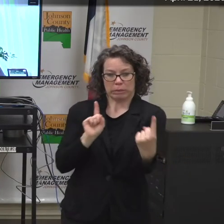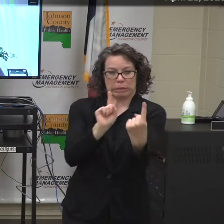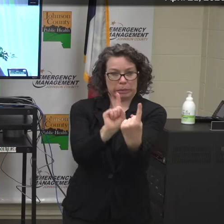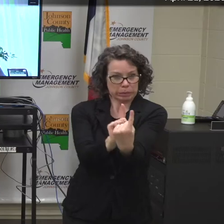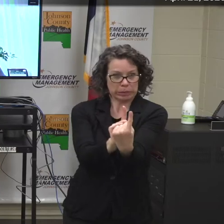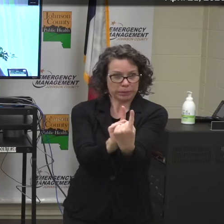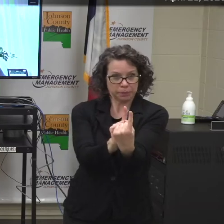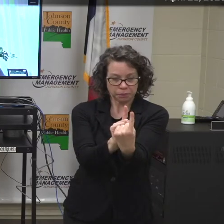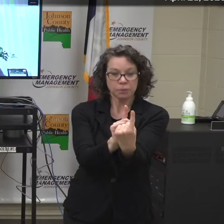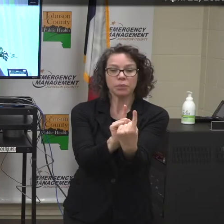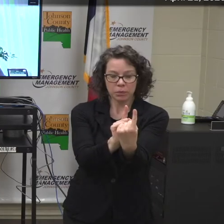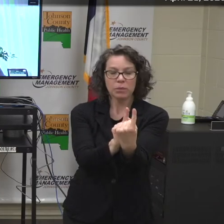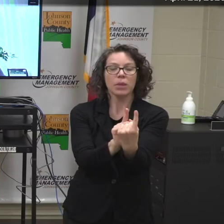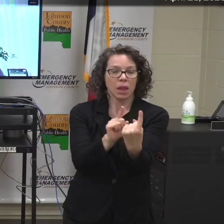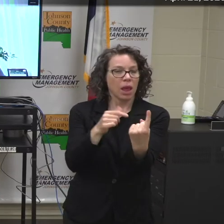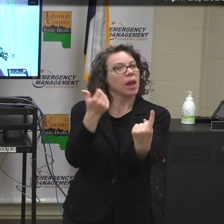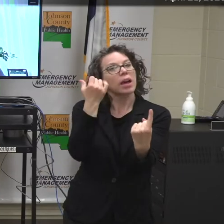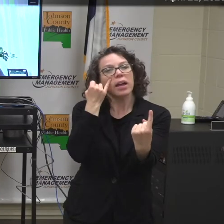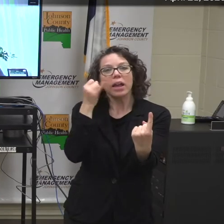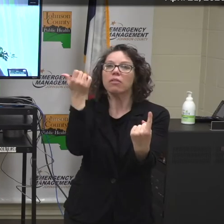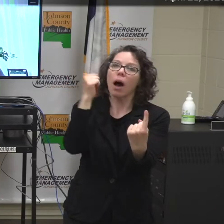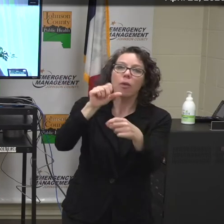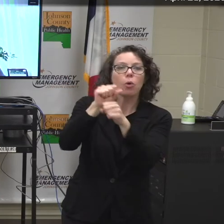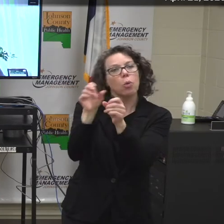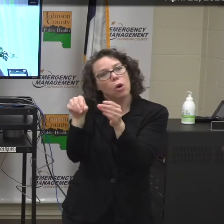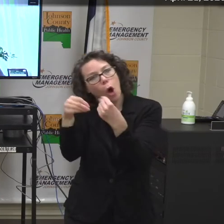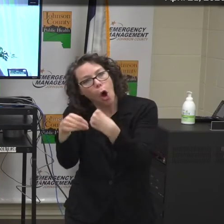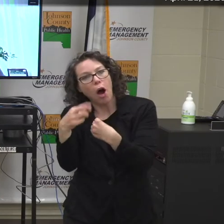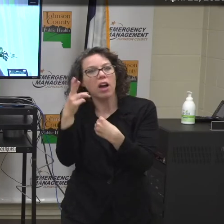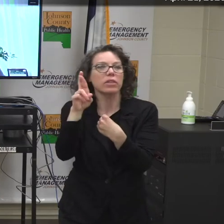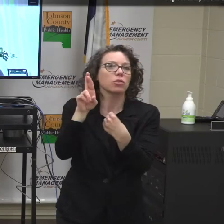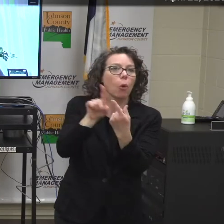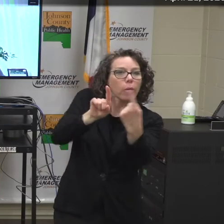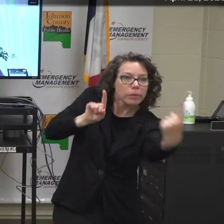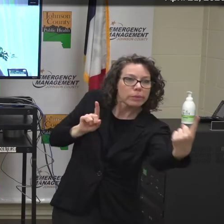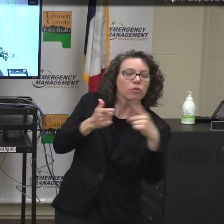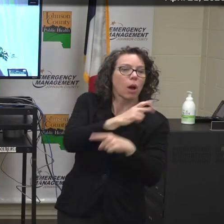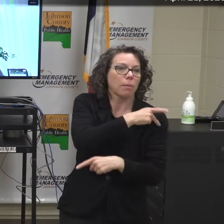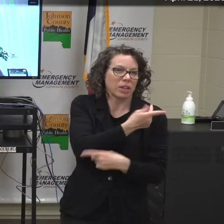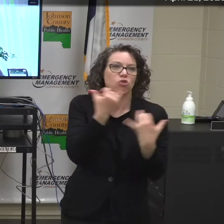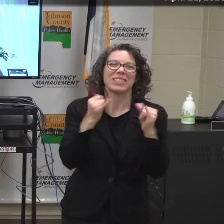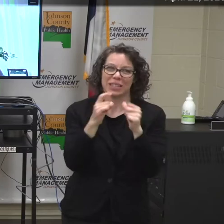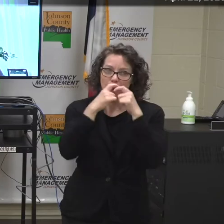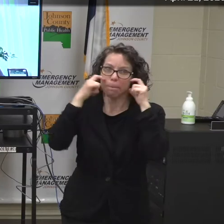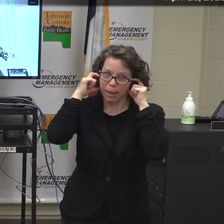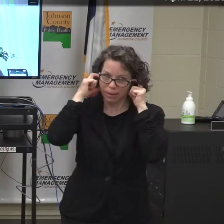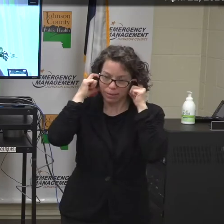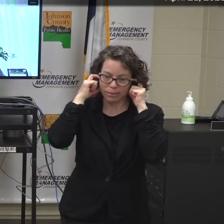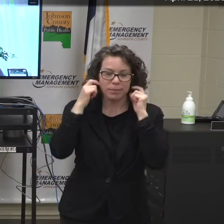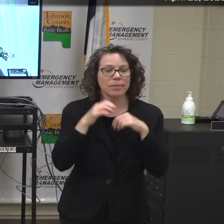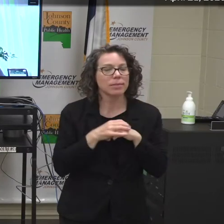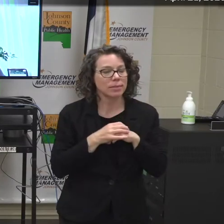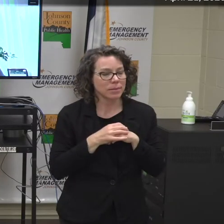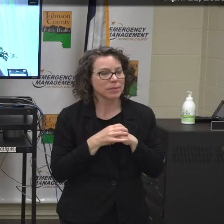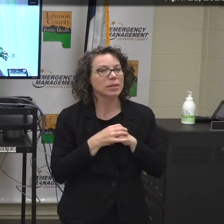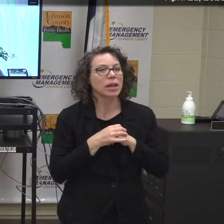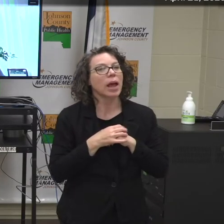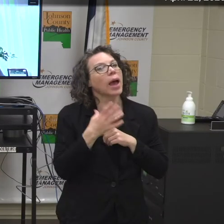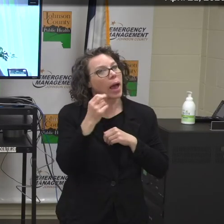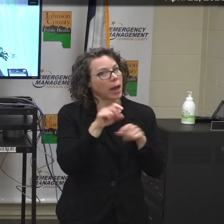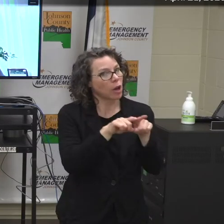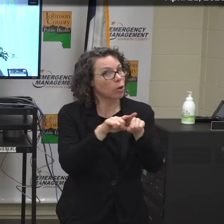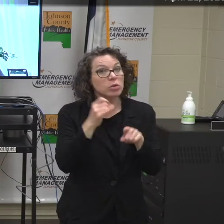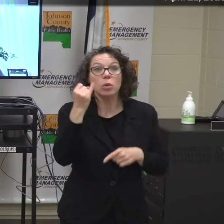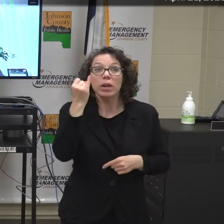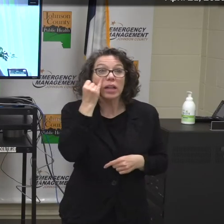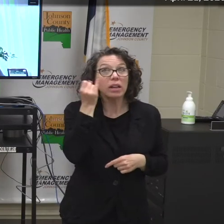within the hospital and in the clinics to wear cloth masks when they are here. And also to continue that behavior when